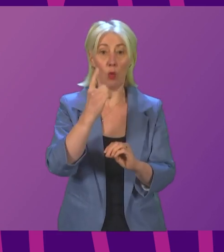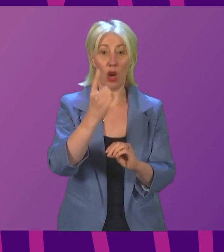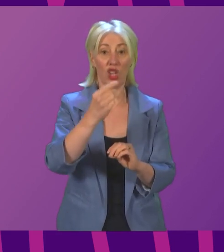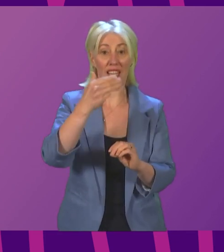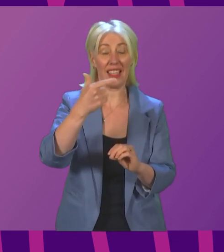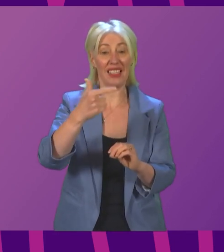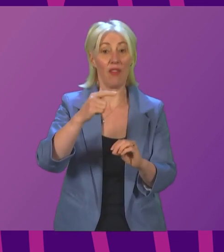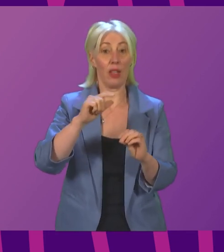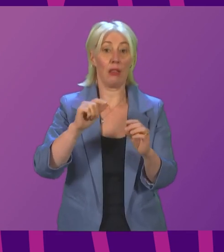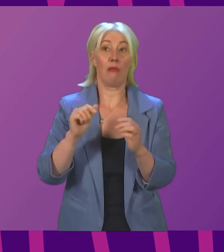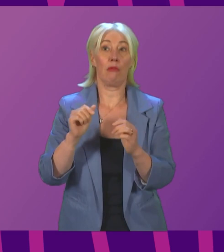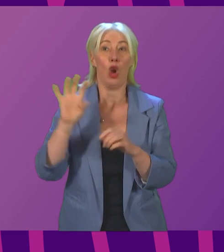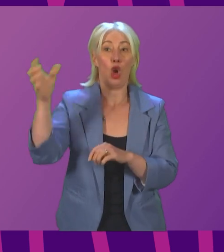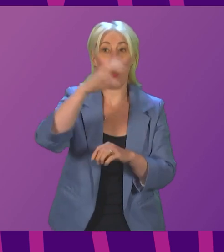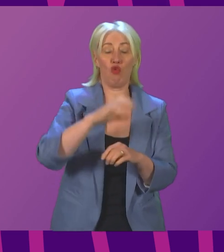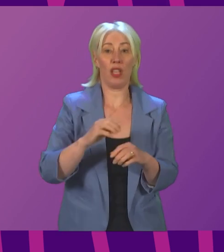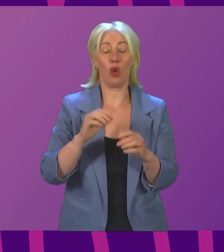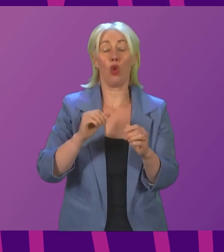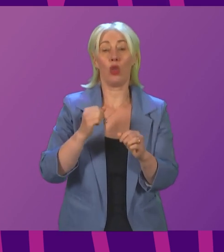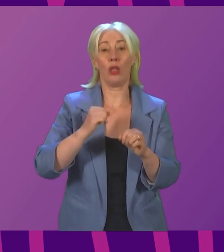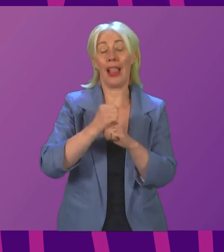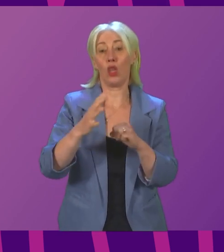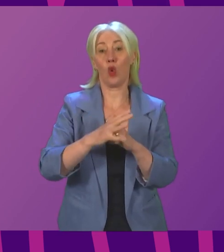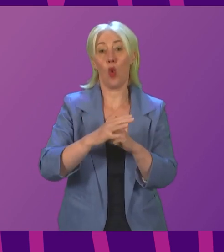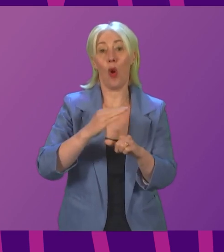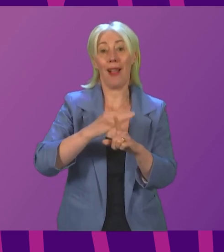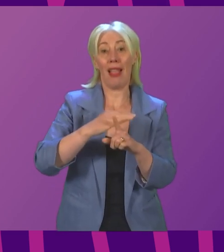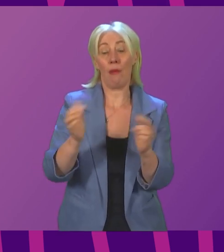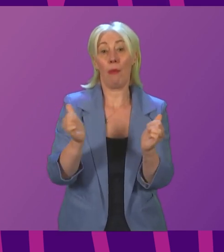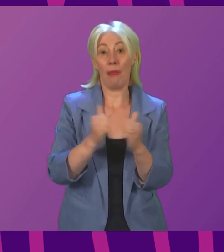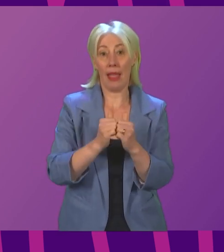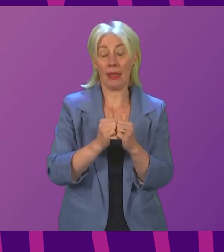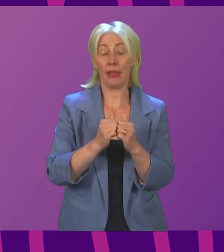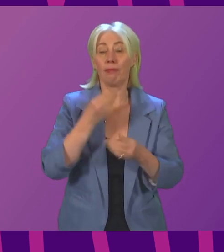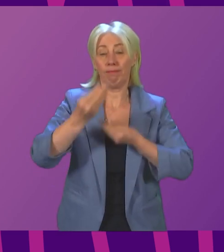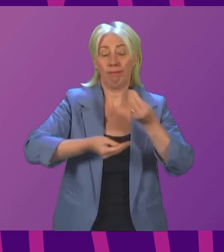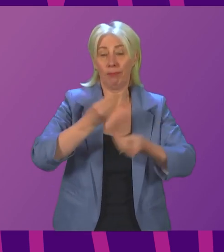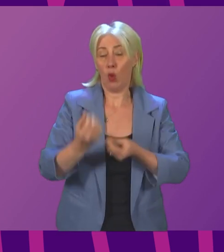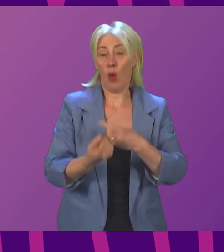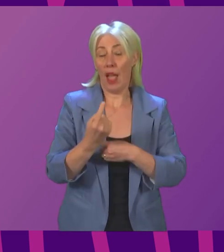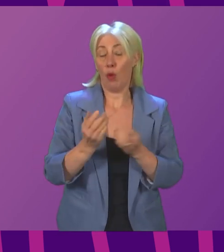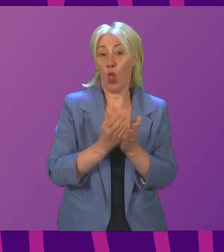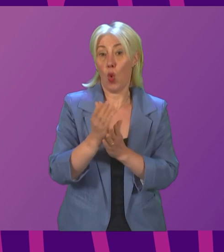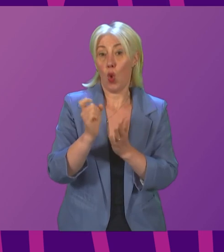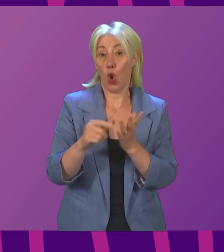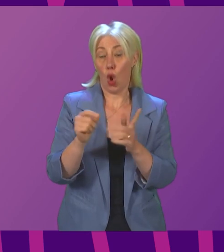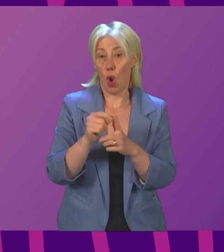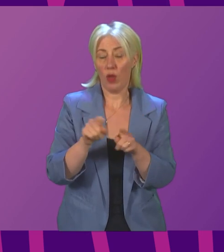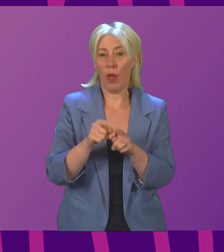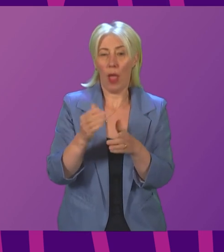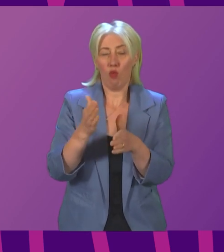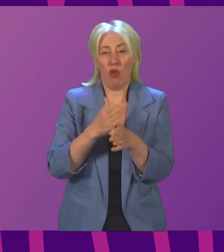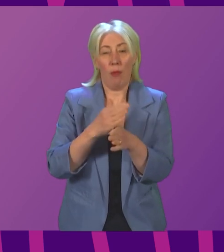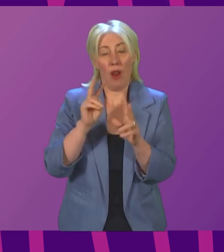Glasgow Climate Pact. Today I will report briefly on the Scottish Government's activities during COP and offer a preliminary view on the agreement.